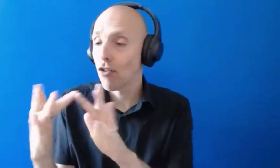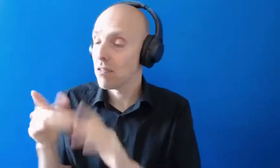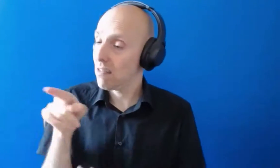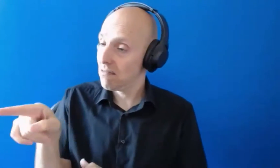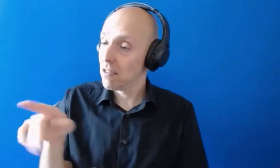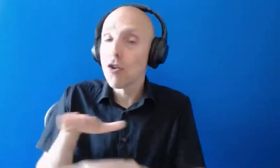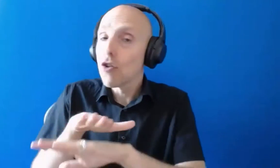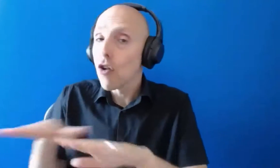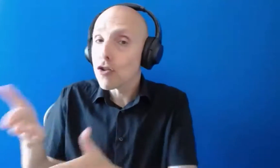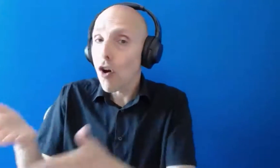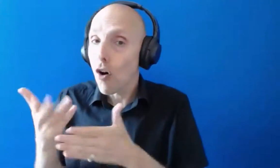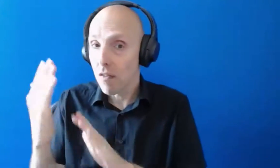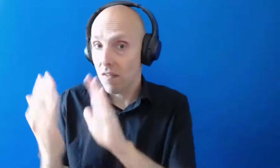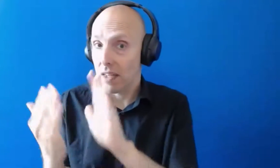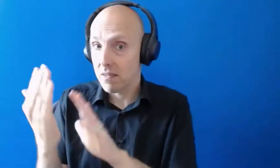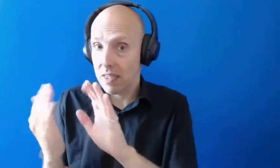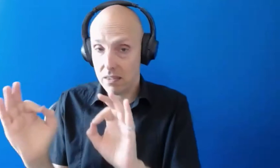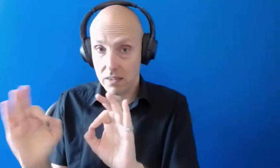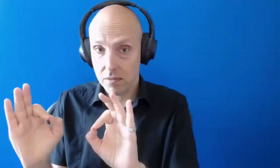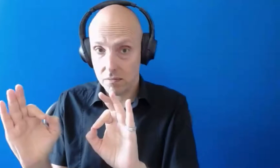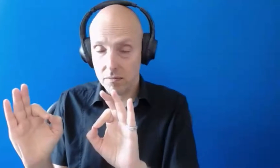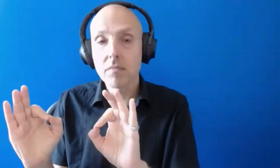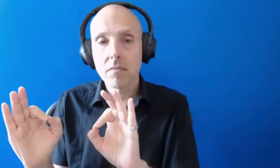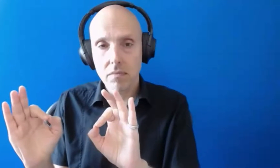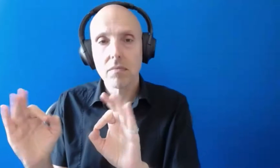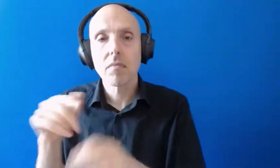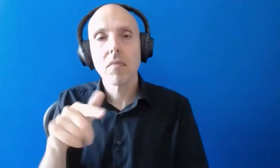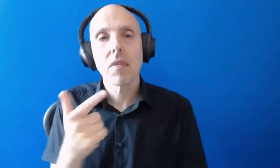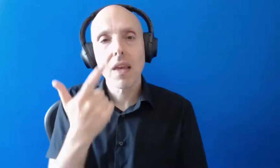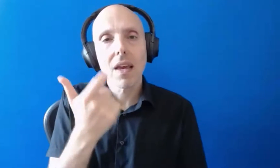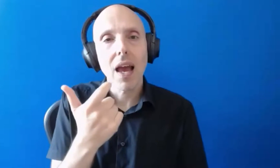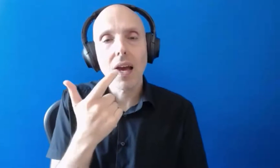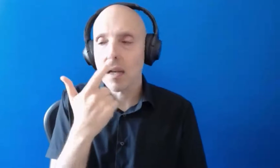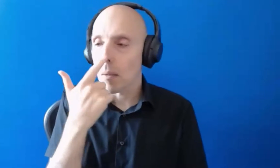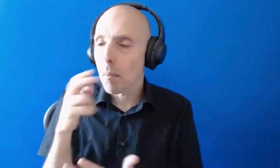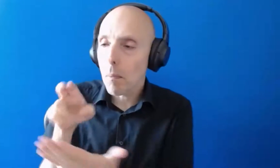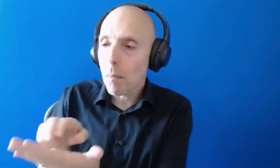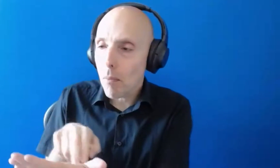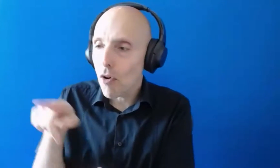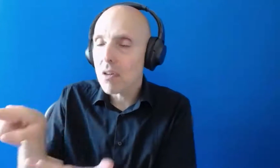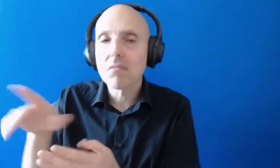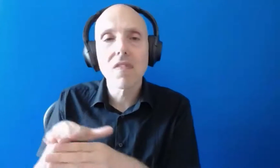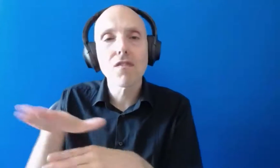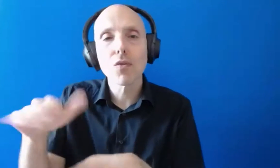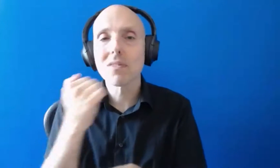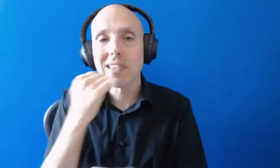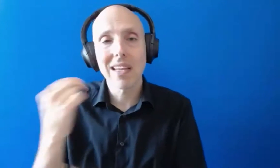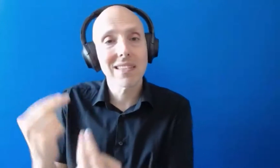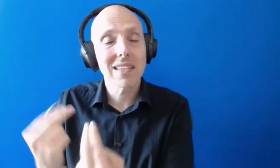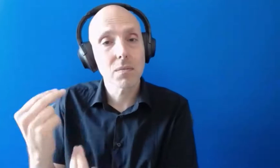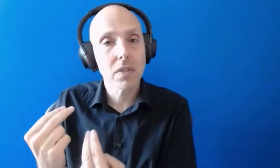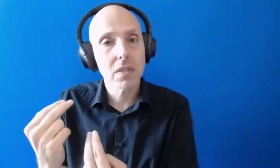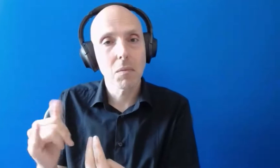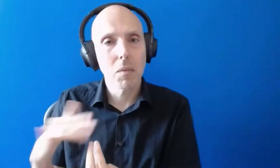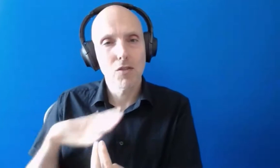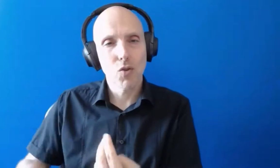offering face-to-face um assessments you can always um book in with them for a assessment at a future date and if you didn't want to